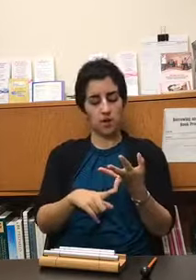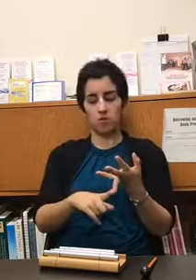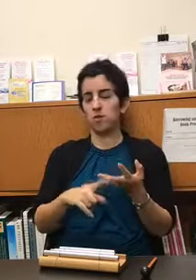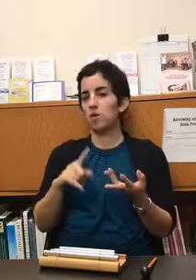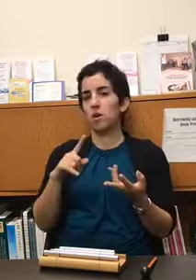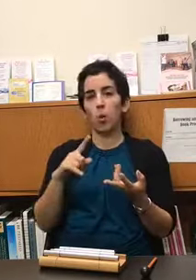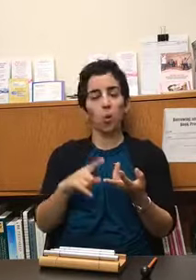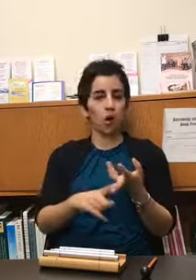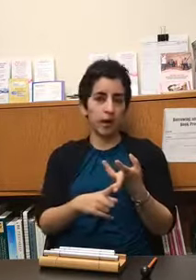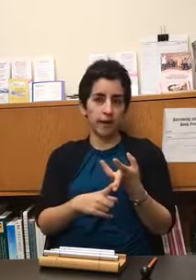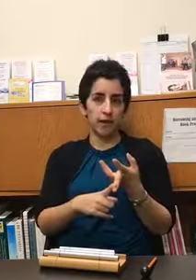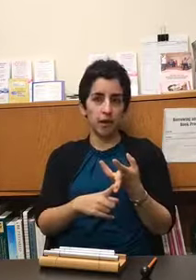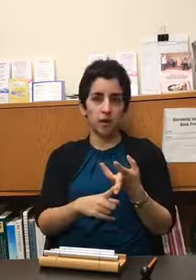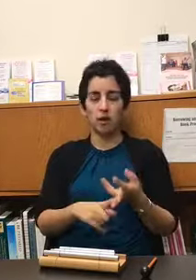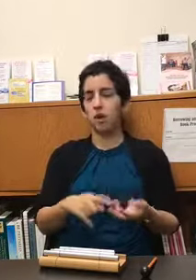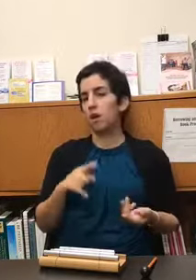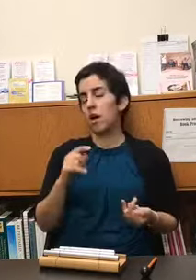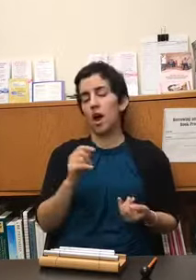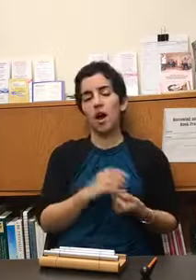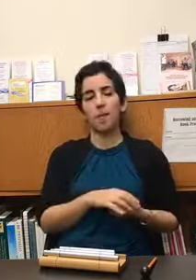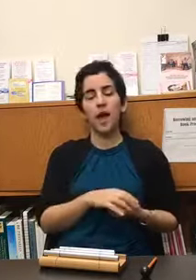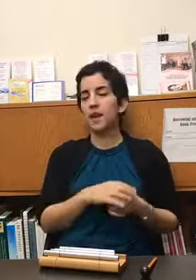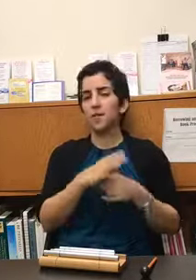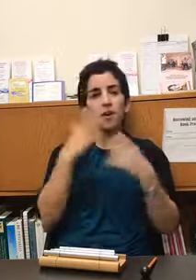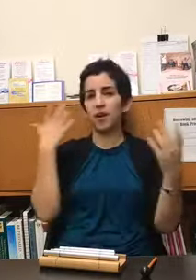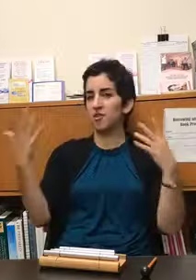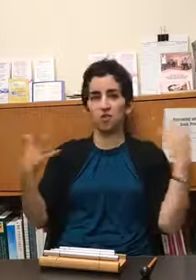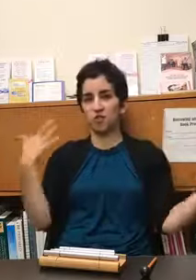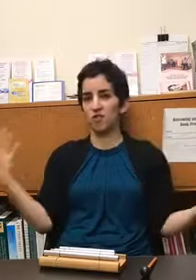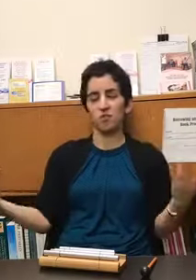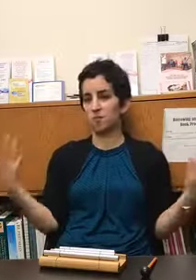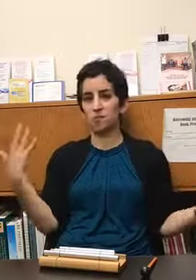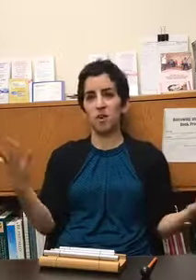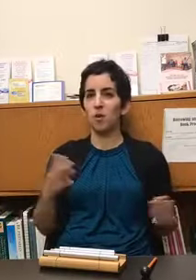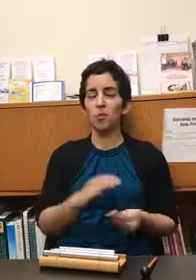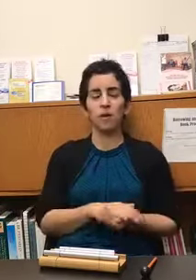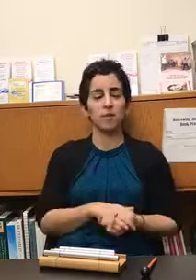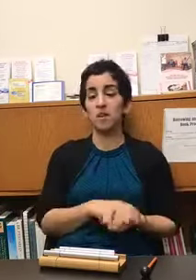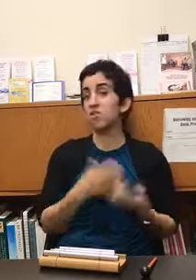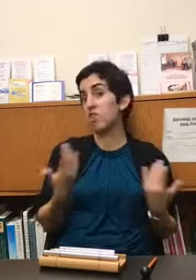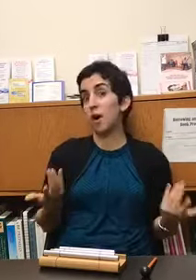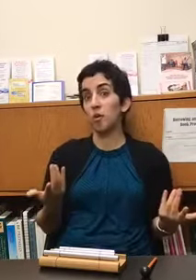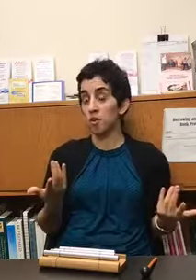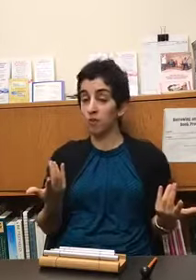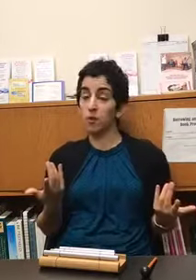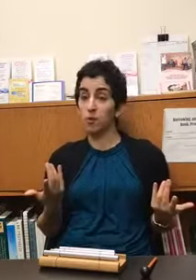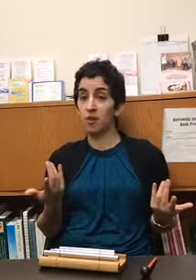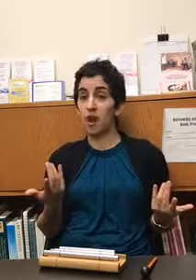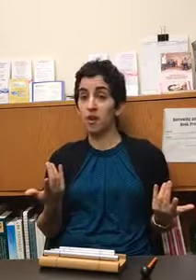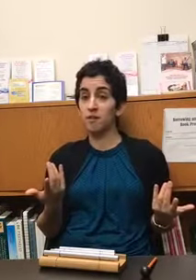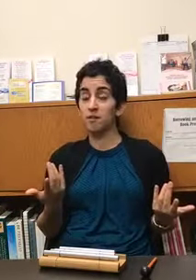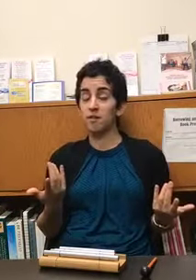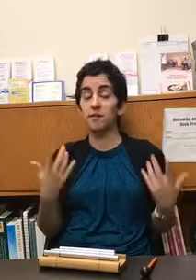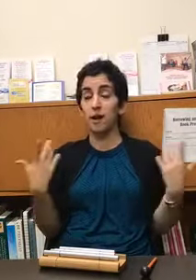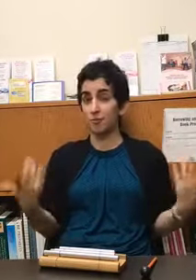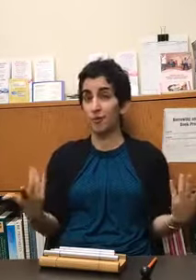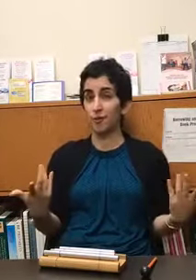walking any variation of just you know in the shower can feel really nice and sound different